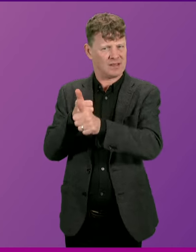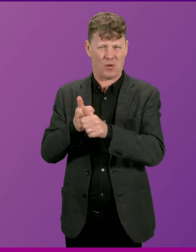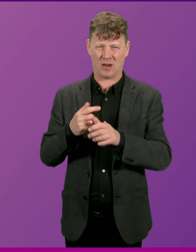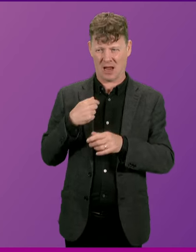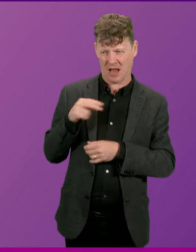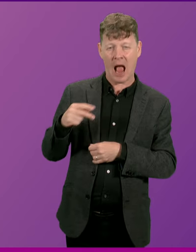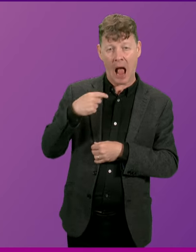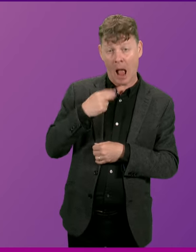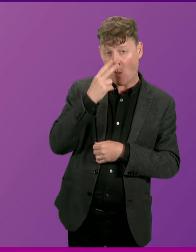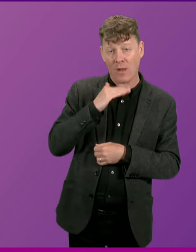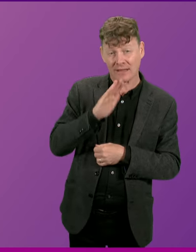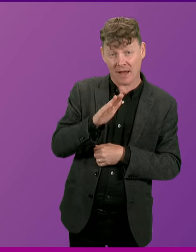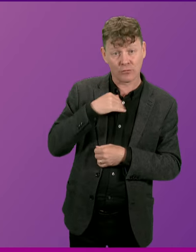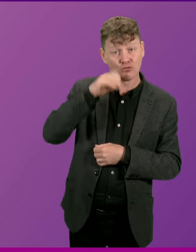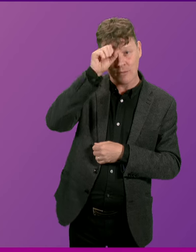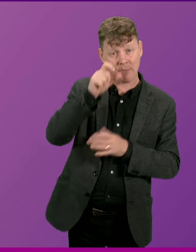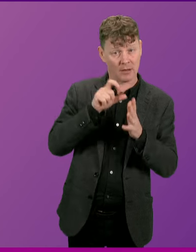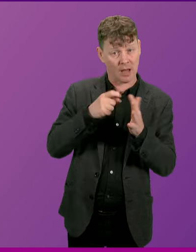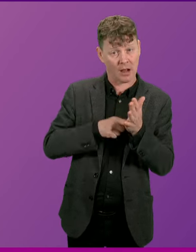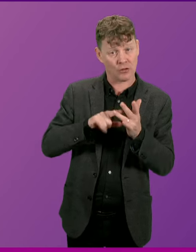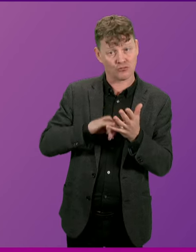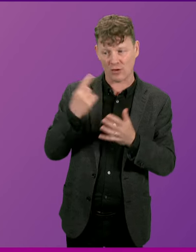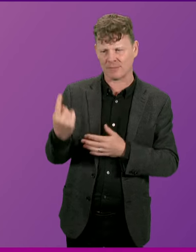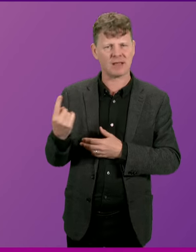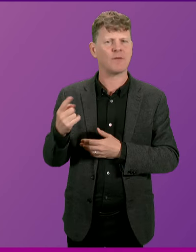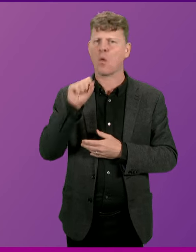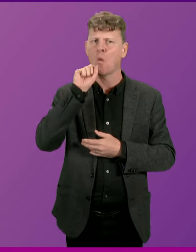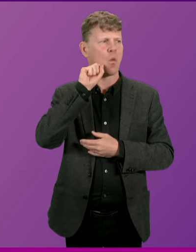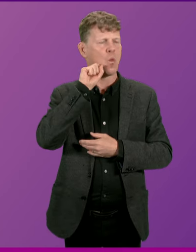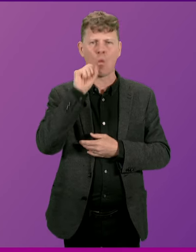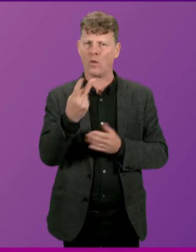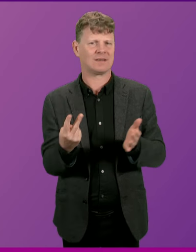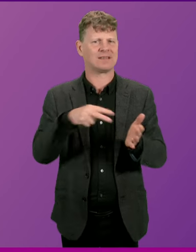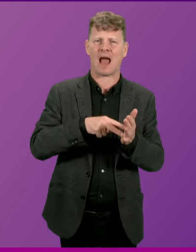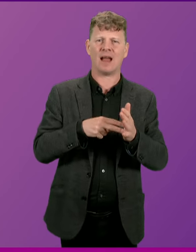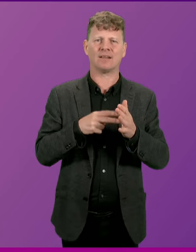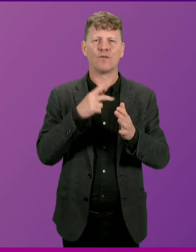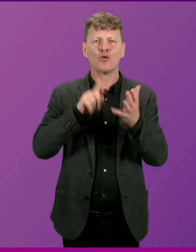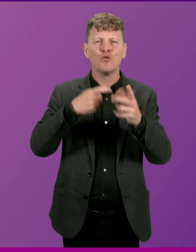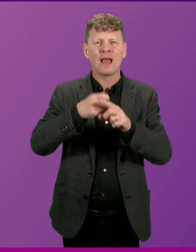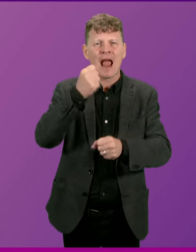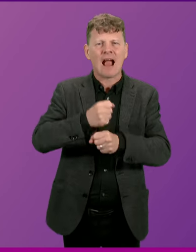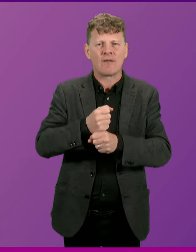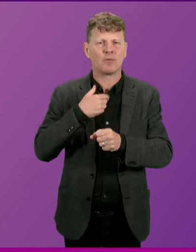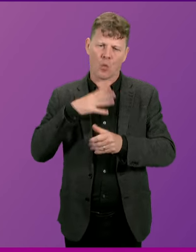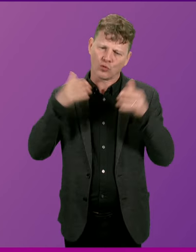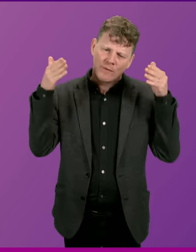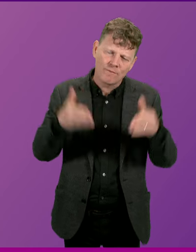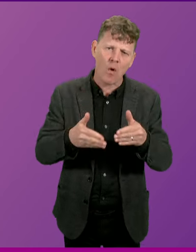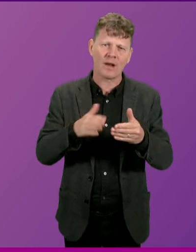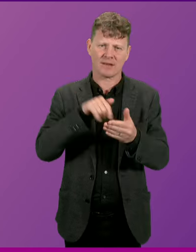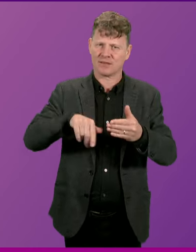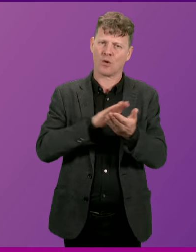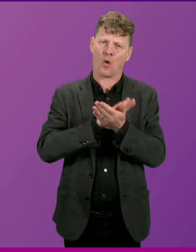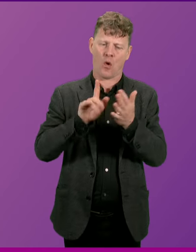I'm old enough to remember when Douglas Ross said he wasn't going to stand again for Westminster, because he wanted to focus on Hollywood in